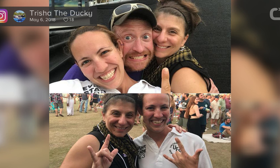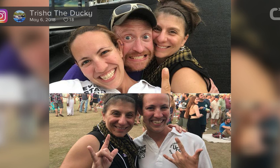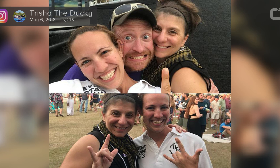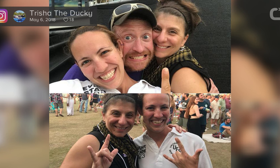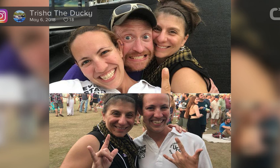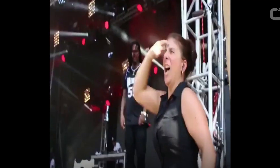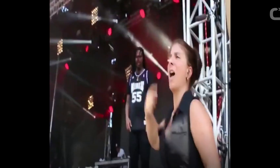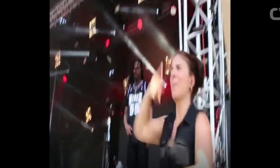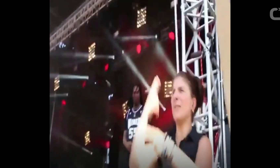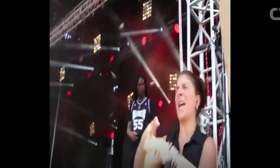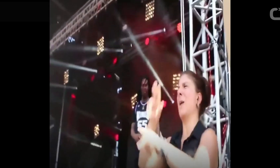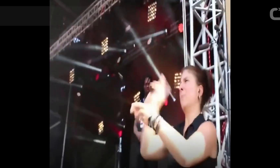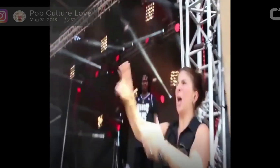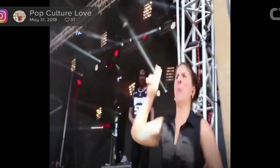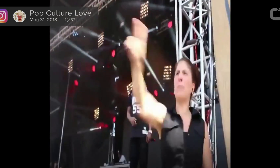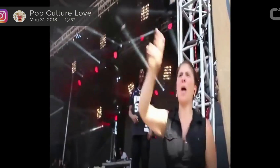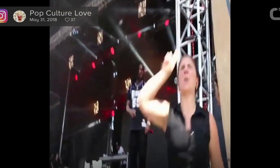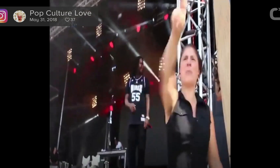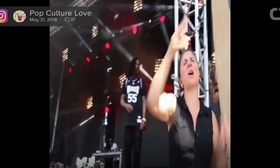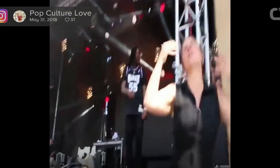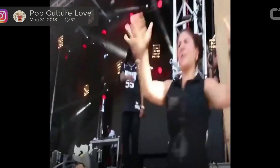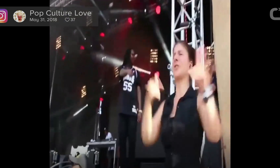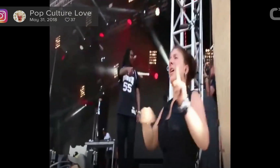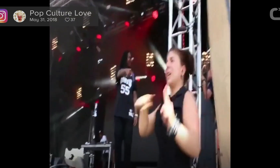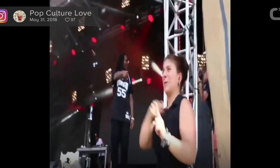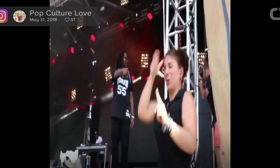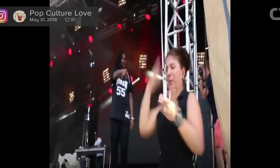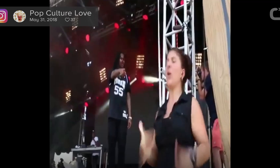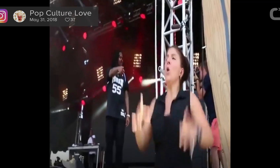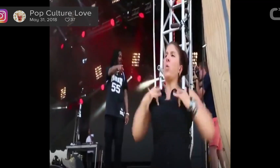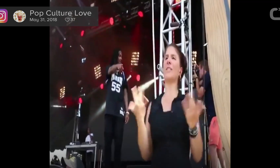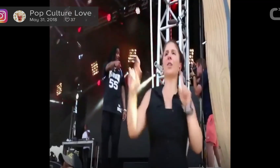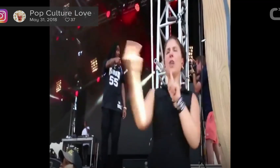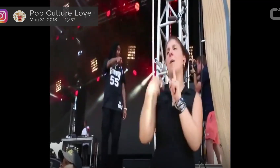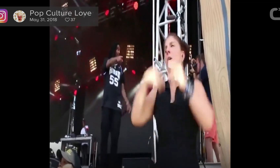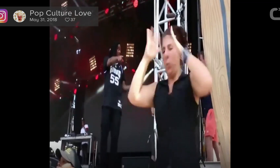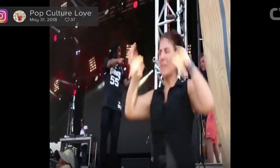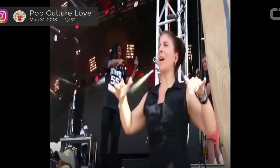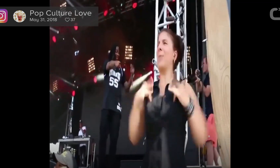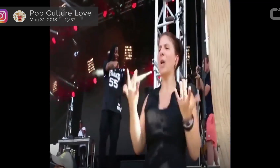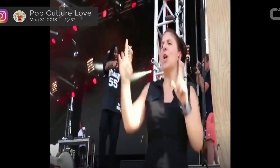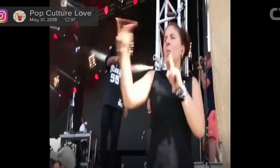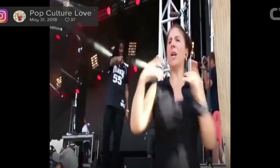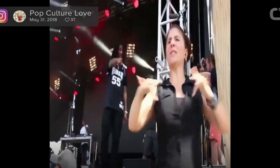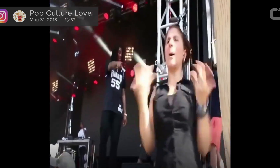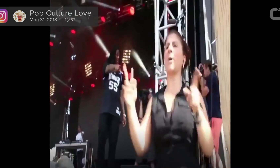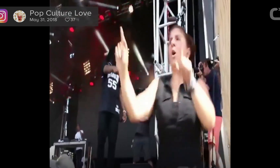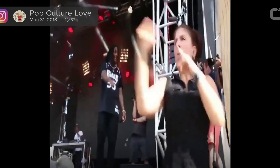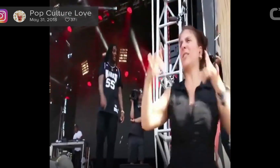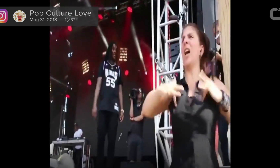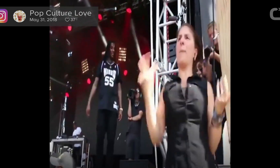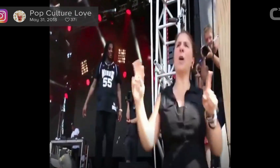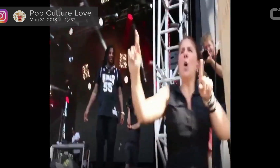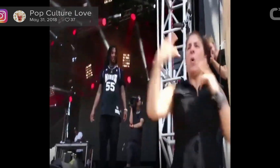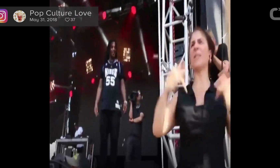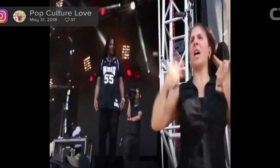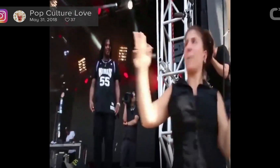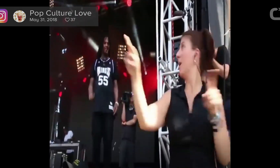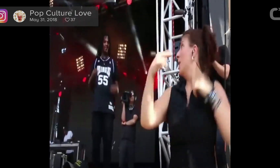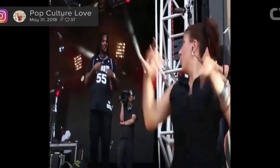strong. So, when an American Sign Language interpreter makes headlines for her killer skills, it's deserving of all